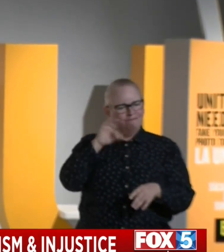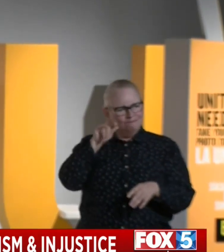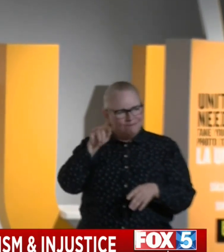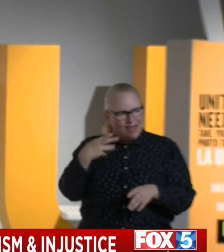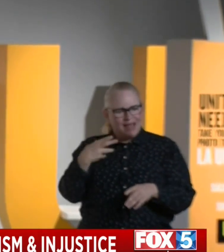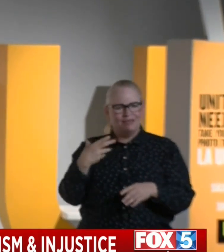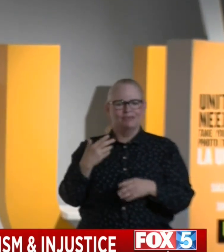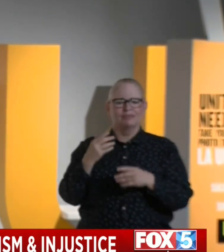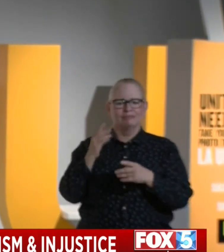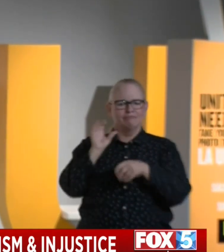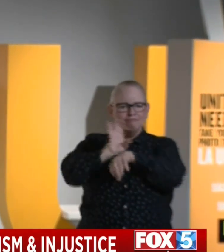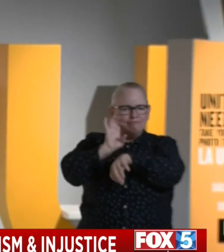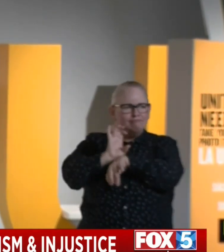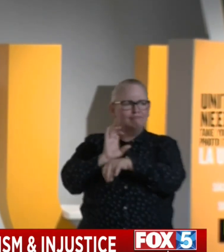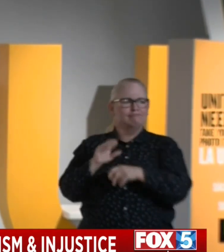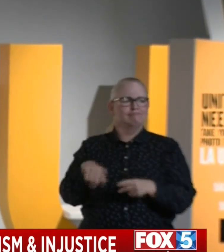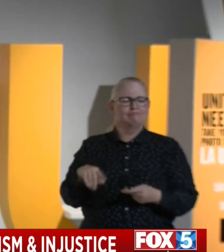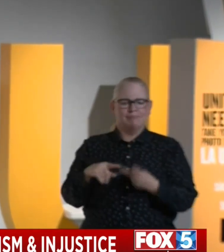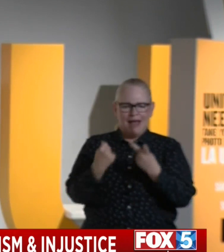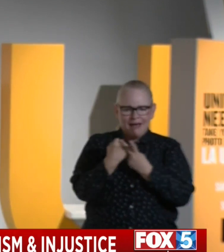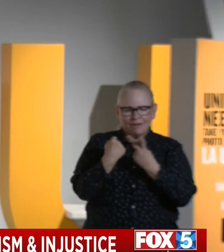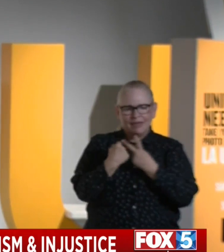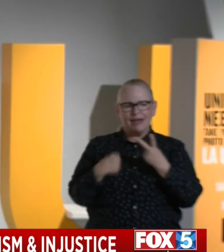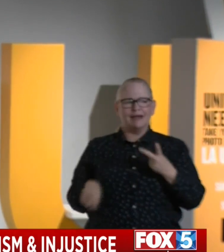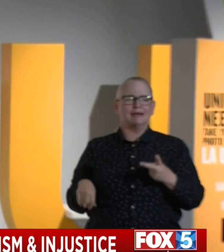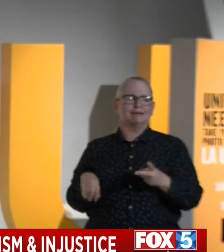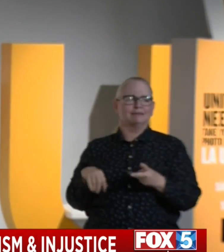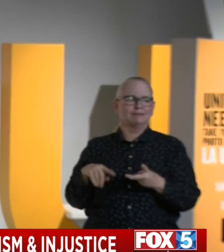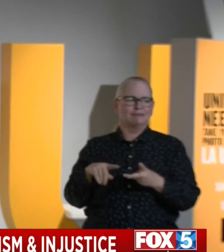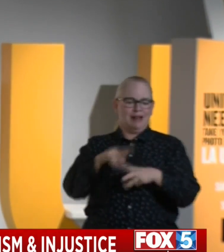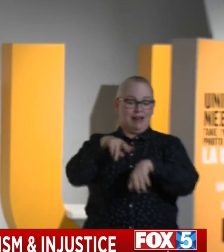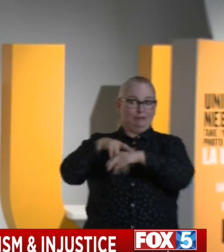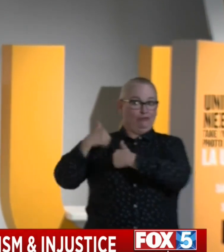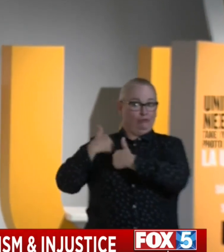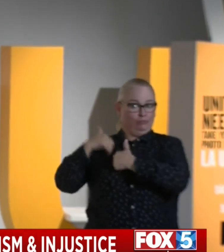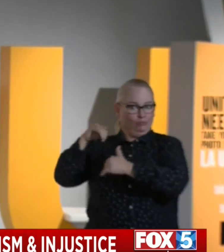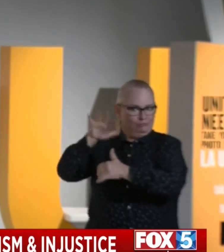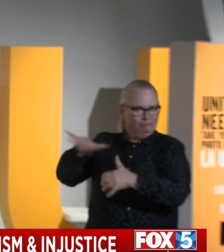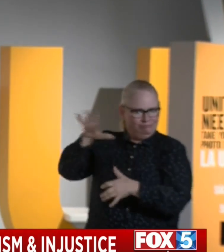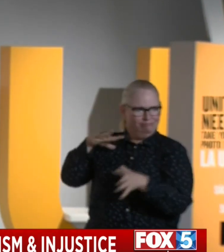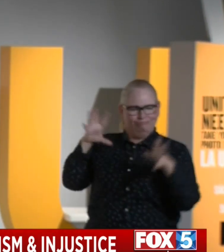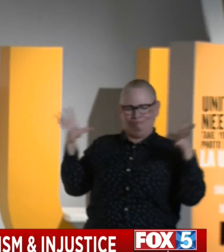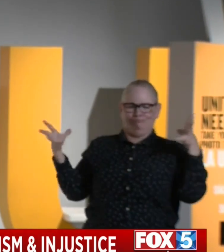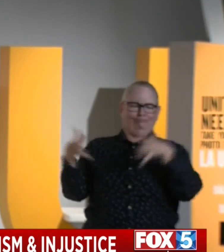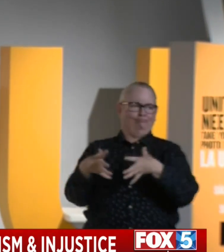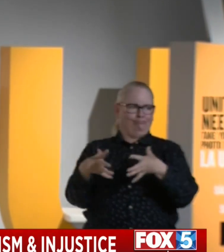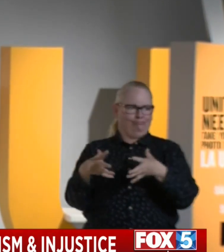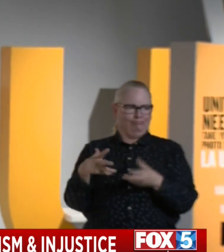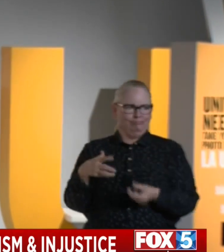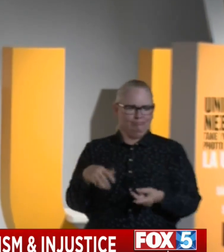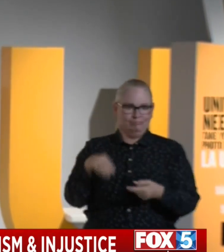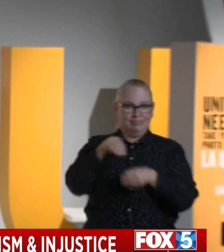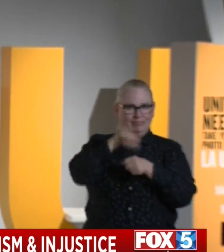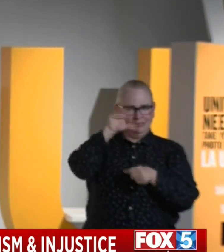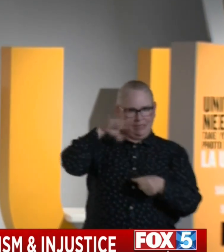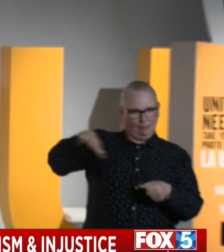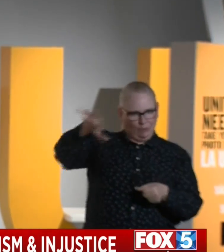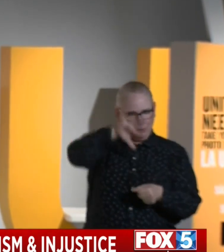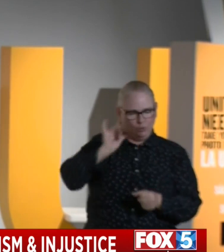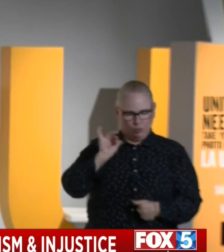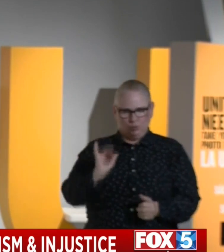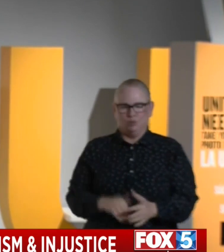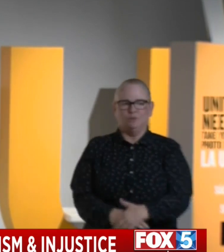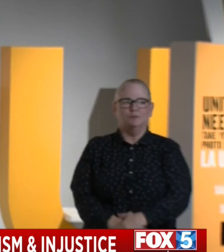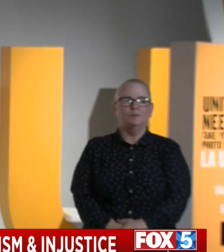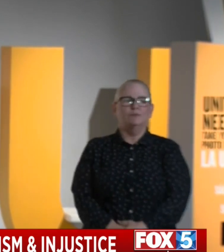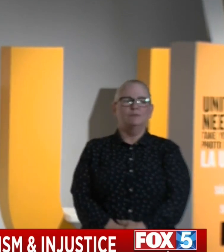with members of our own National Guard to help clean up the streets of Sacramento. Randomly had the privilege and